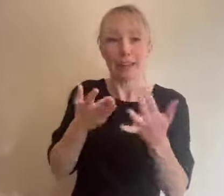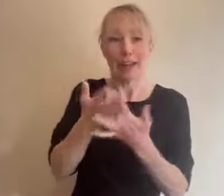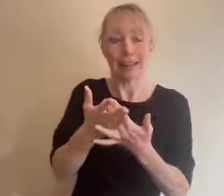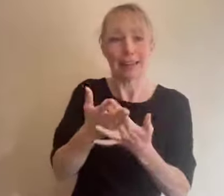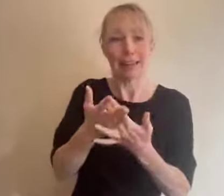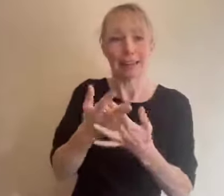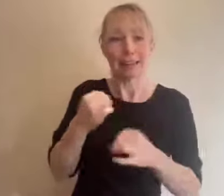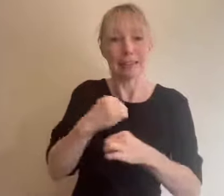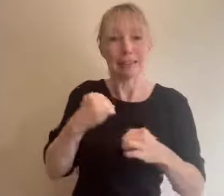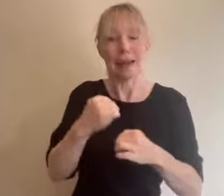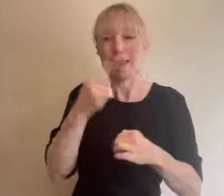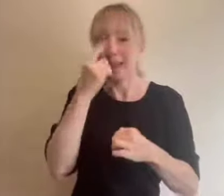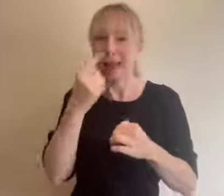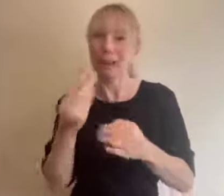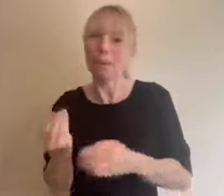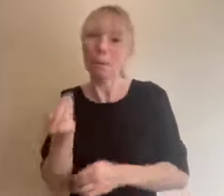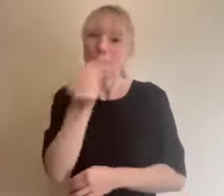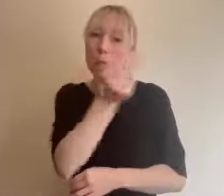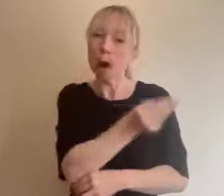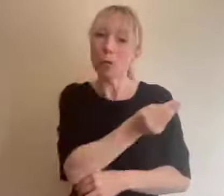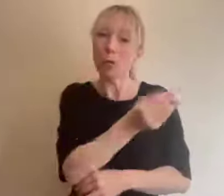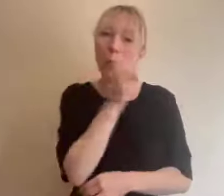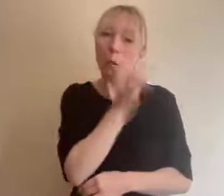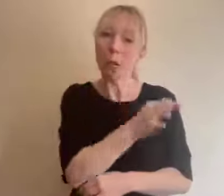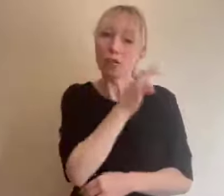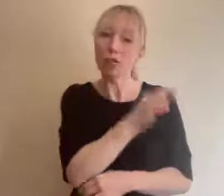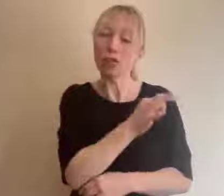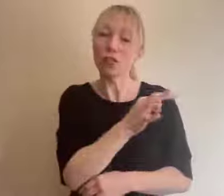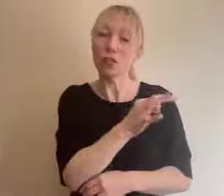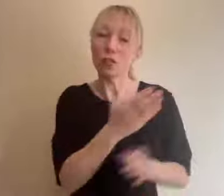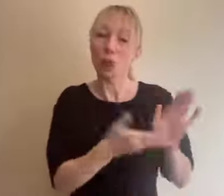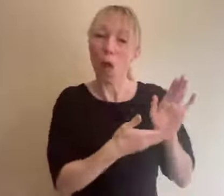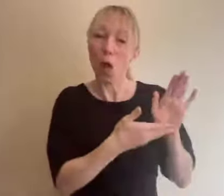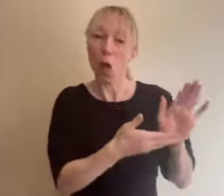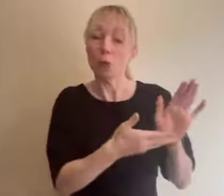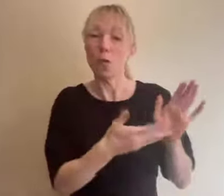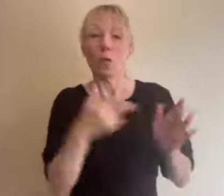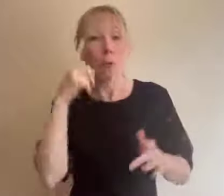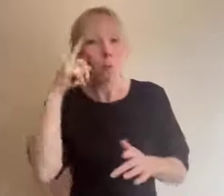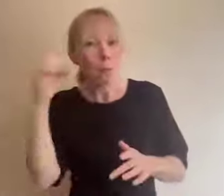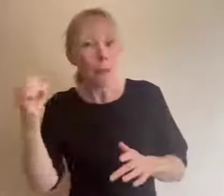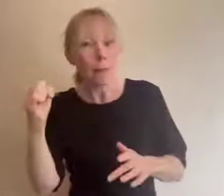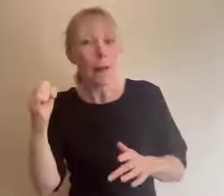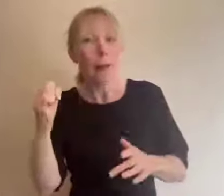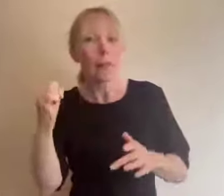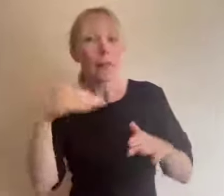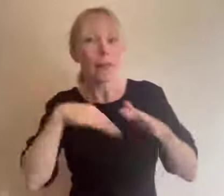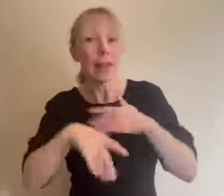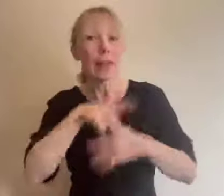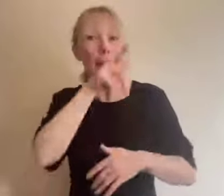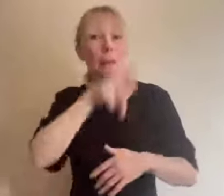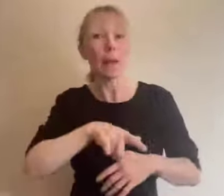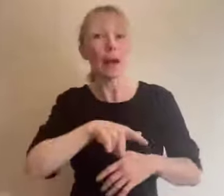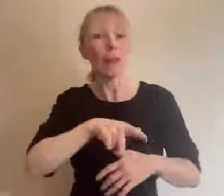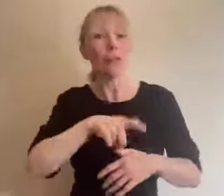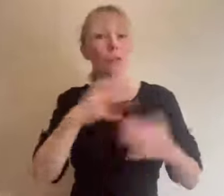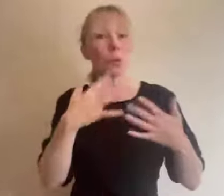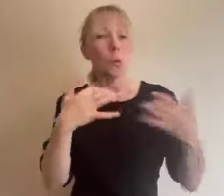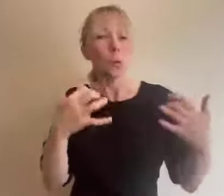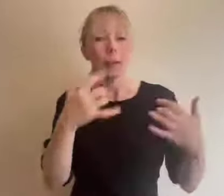event where appropriate remember that the in-person audience can only see and hear questions from the digital audience if you have speakers and a